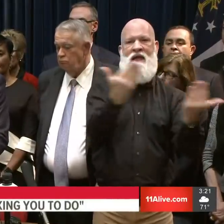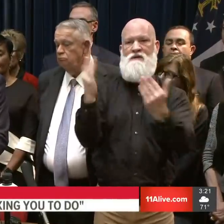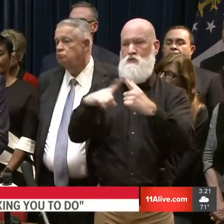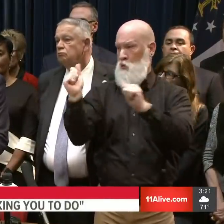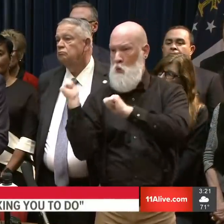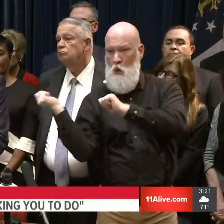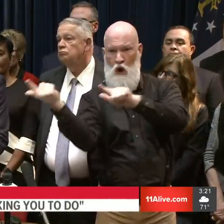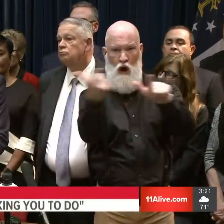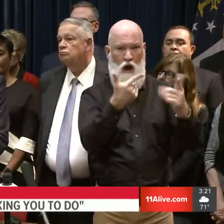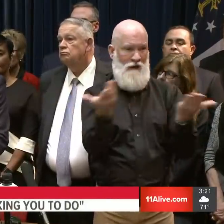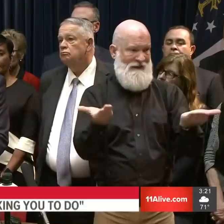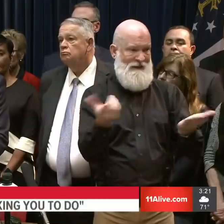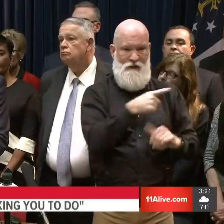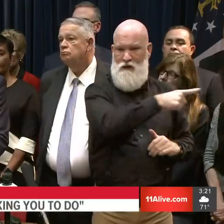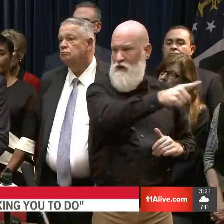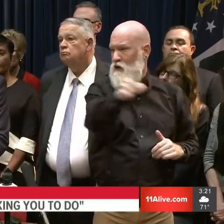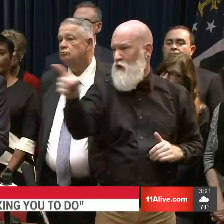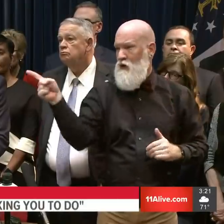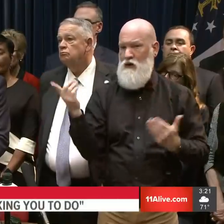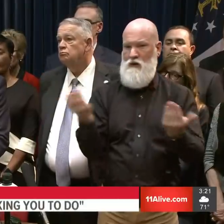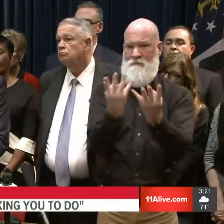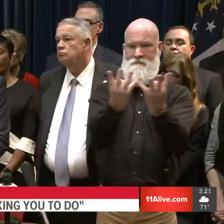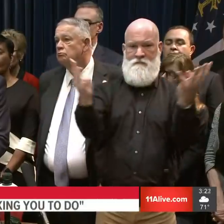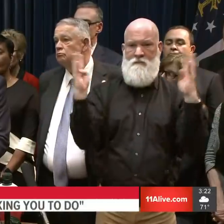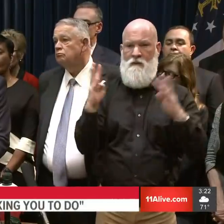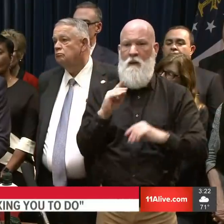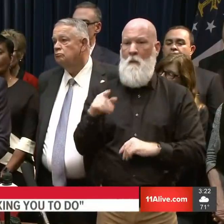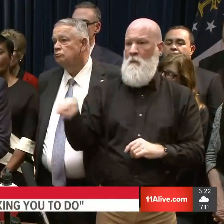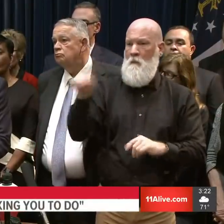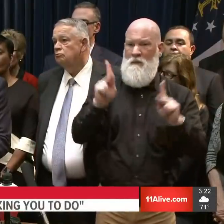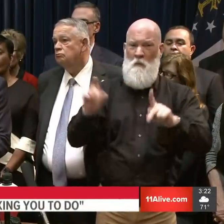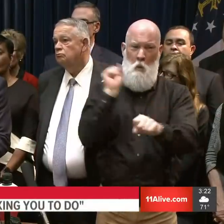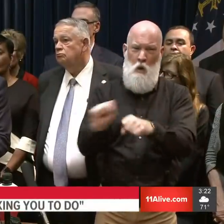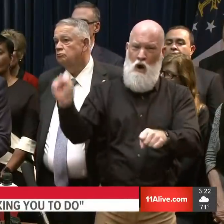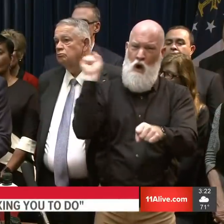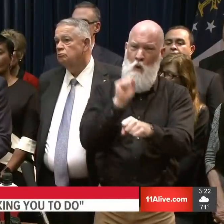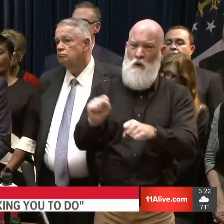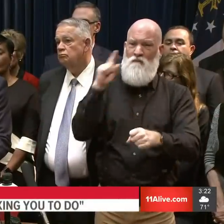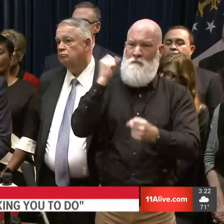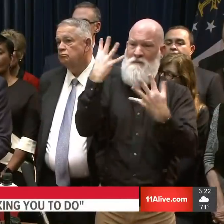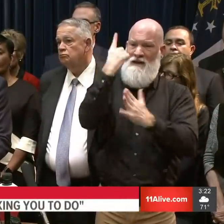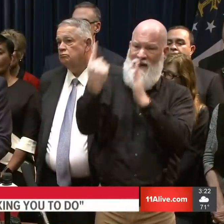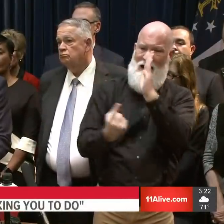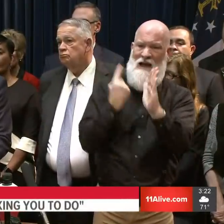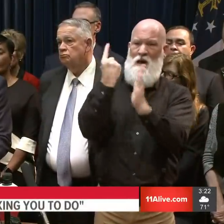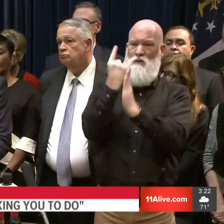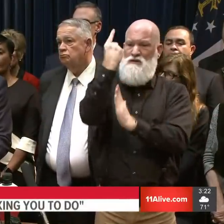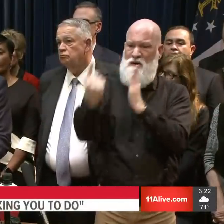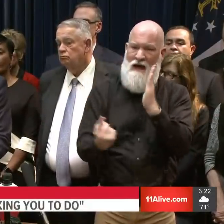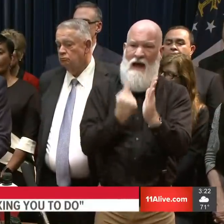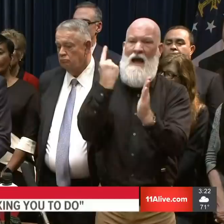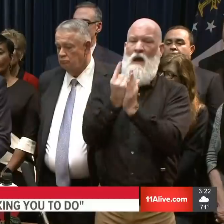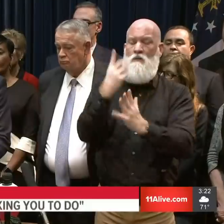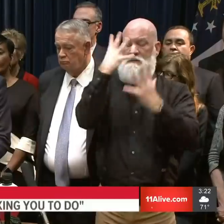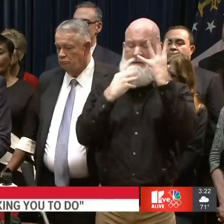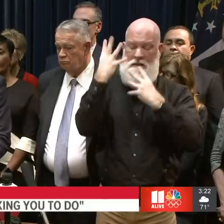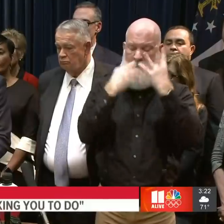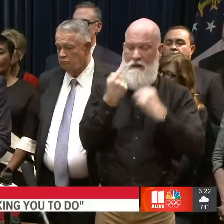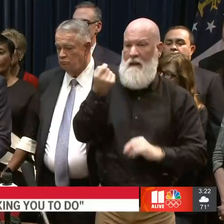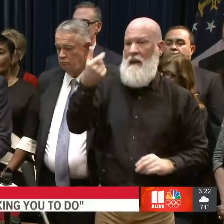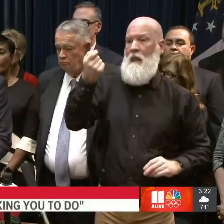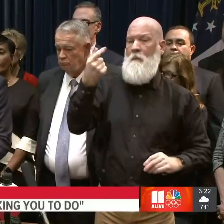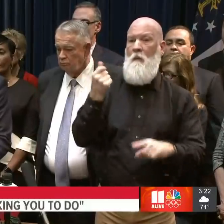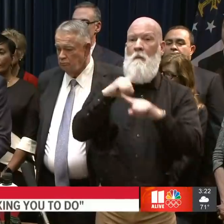I know these individuals have been putting in some very long hours and operating with very little sleep, but you would never know it.